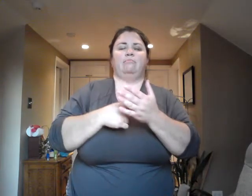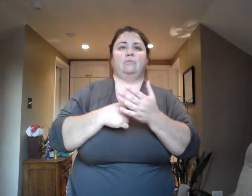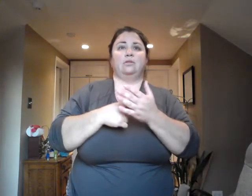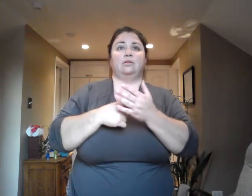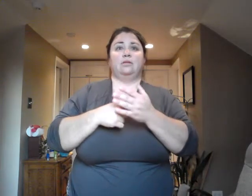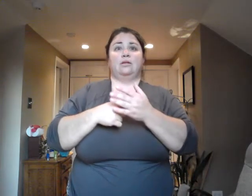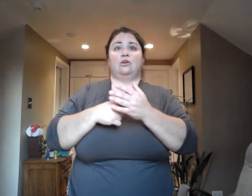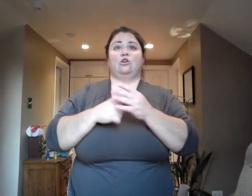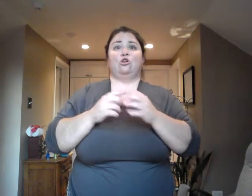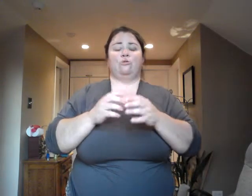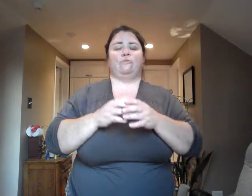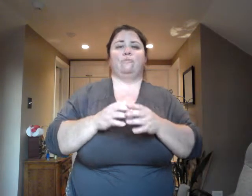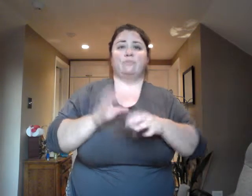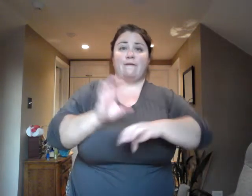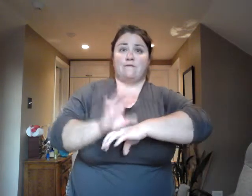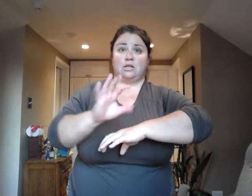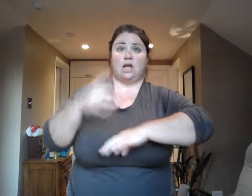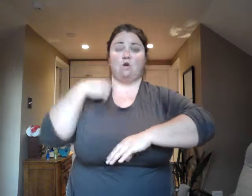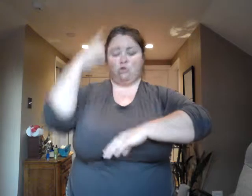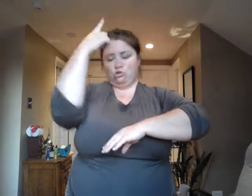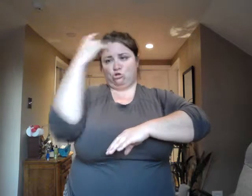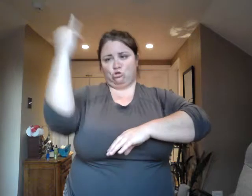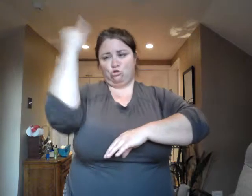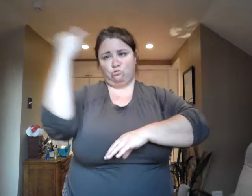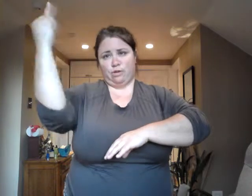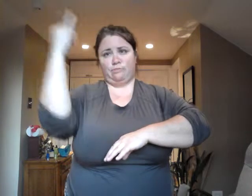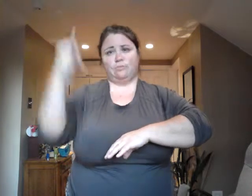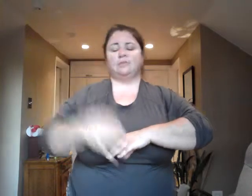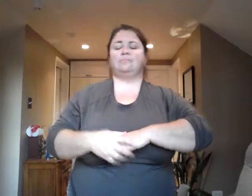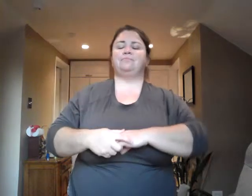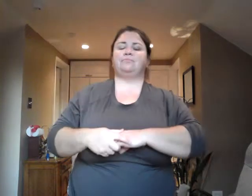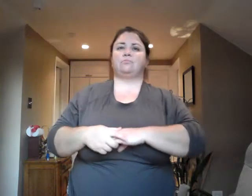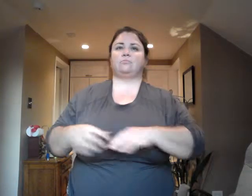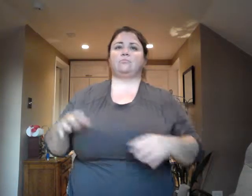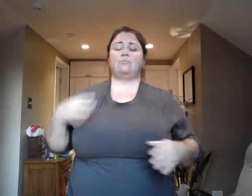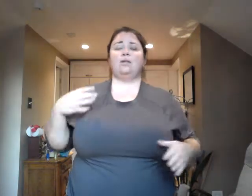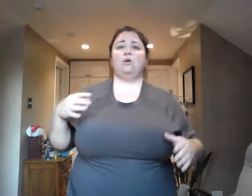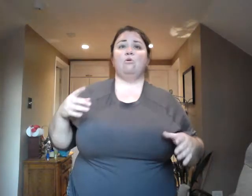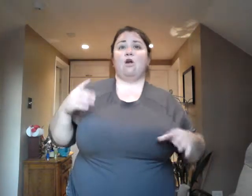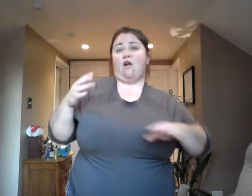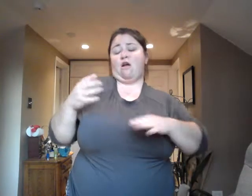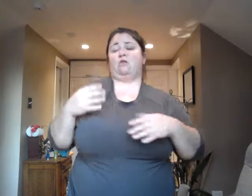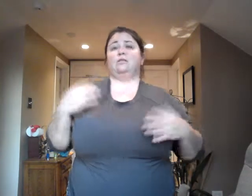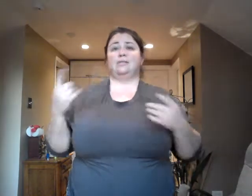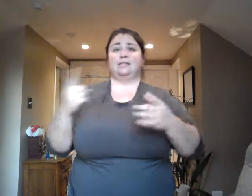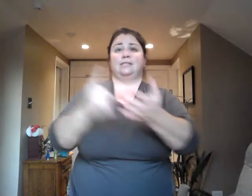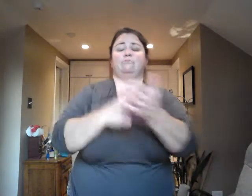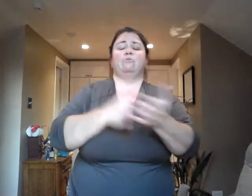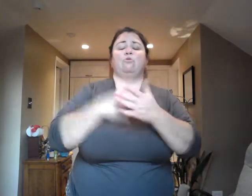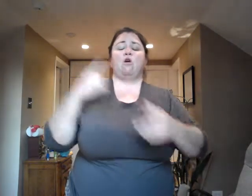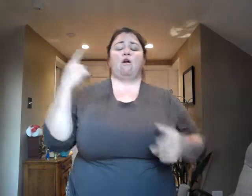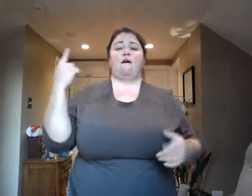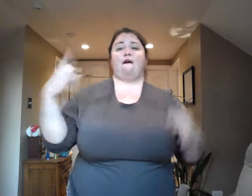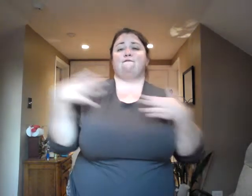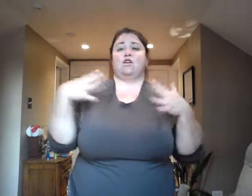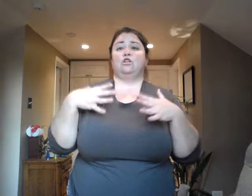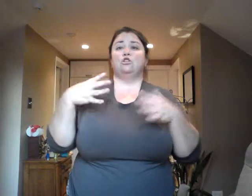in life fully because we are afraid. We're afraid to speak our truth, we're afraid to show up in the world as we are,